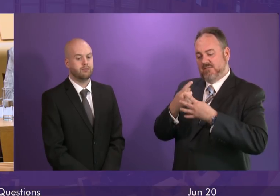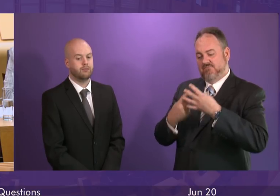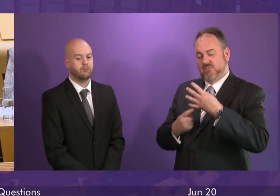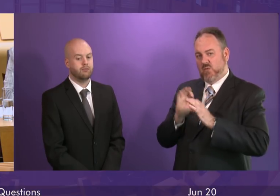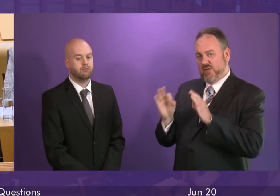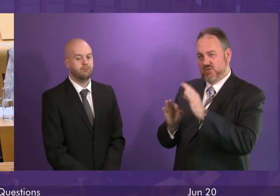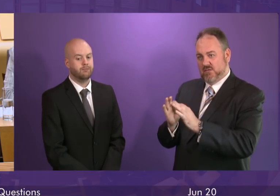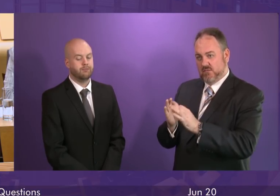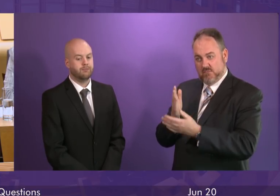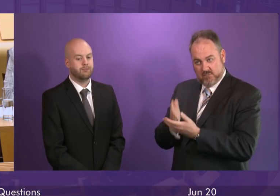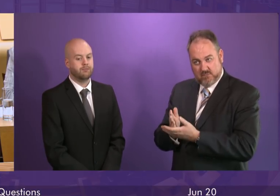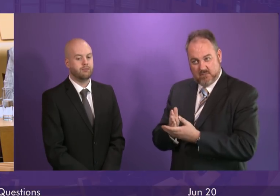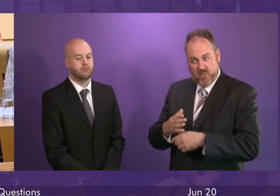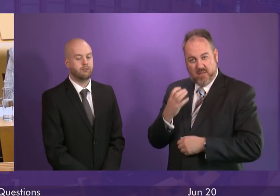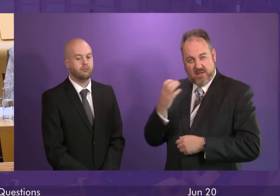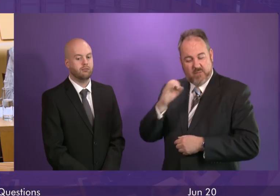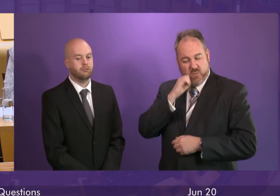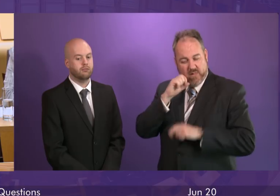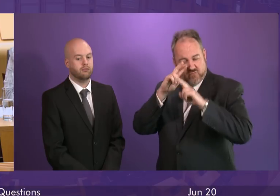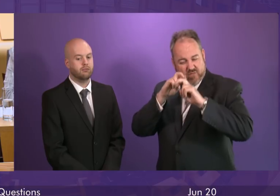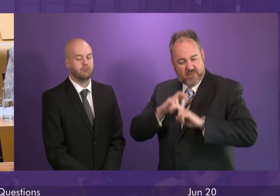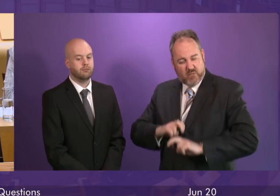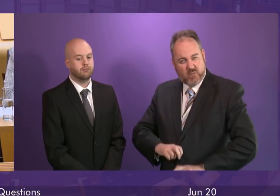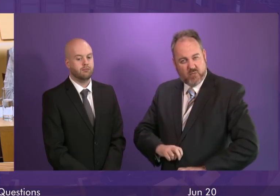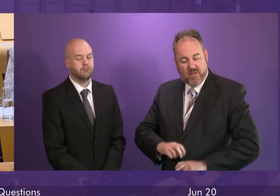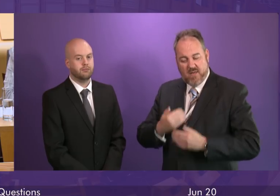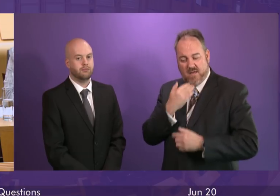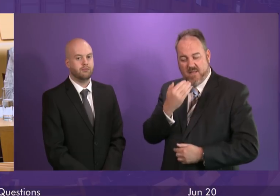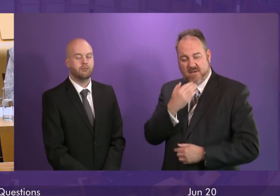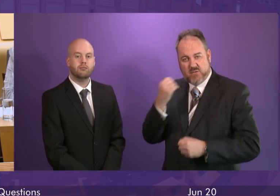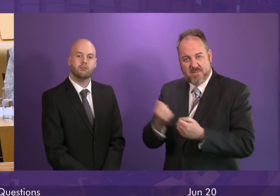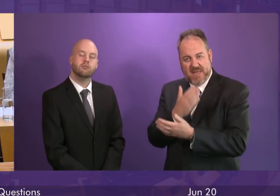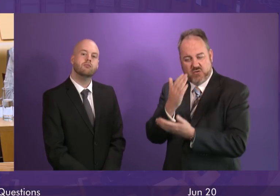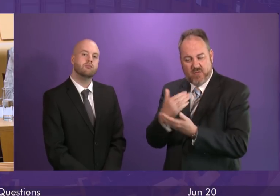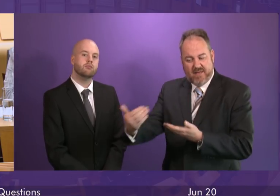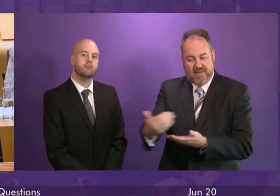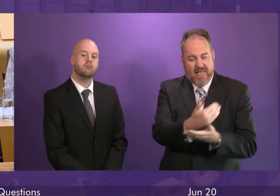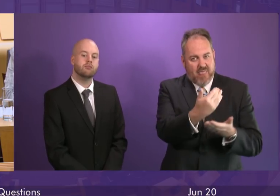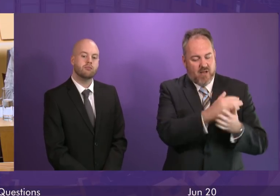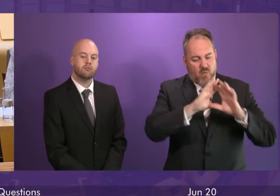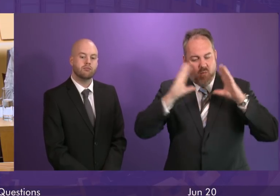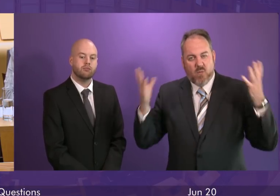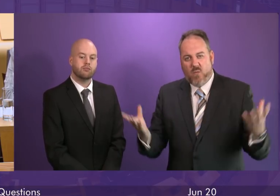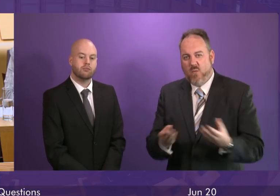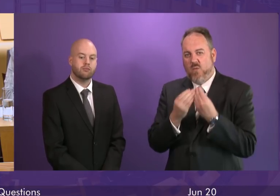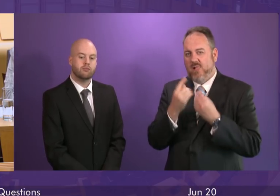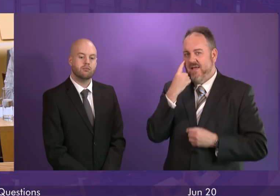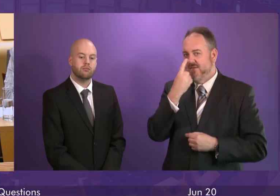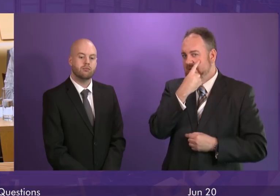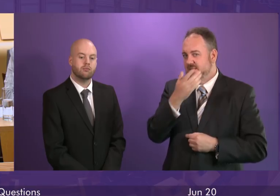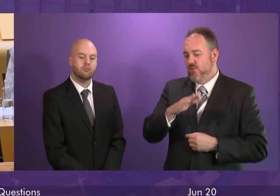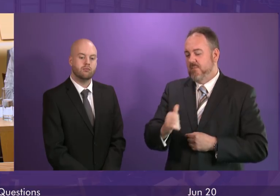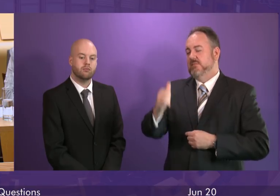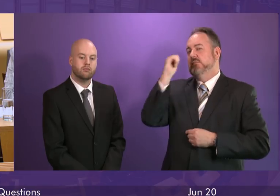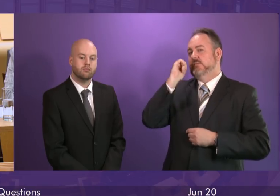Government confirm that its review will be wide enough in scope to examine all the evidence that is coming to light from the time the school building was planned